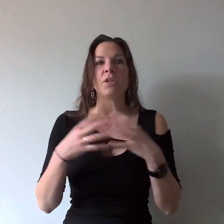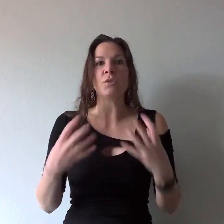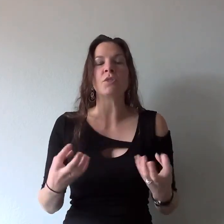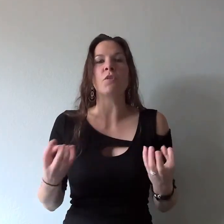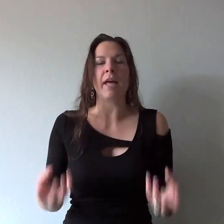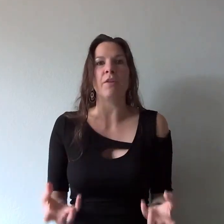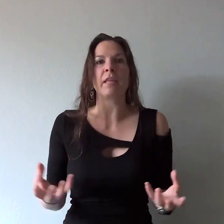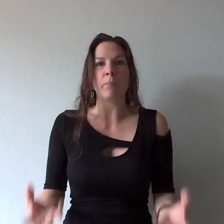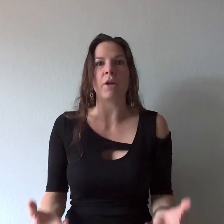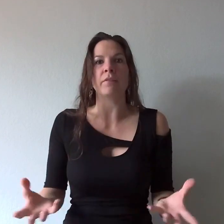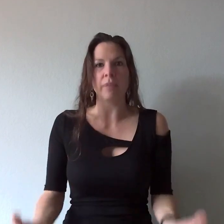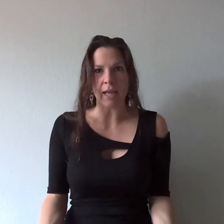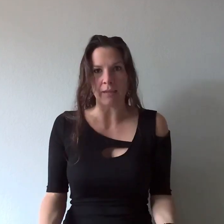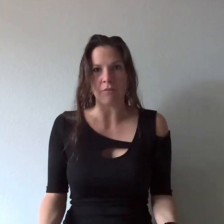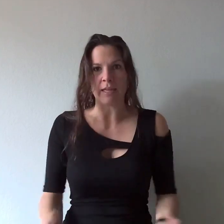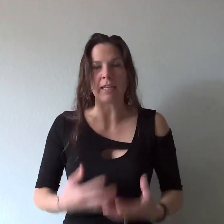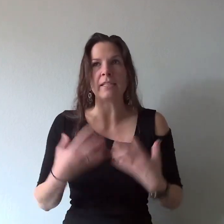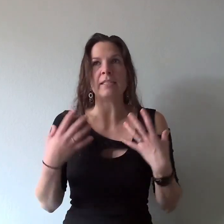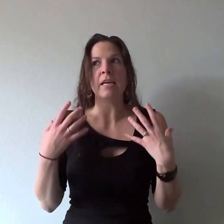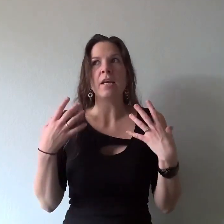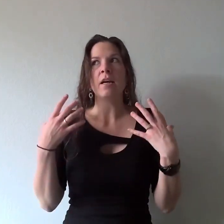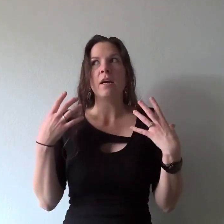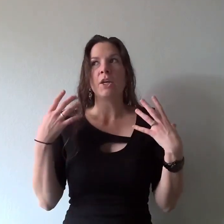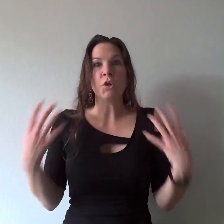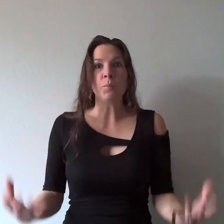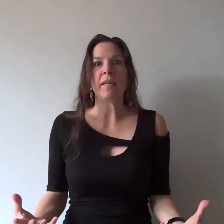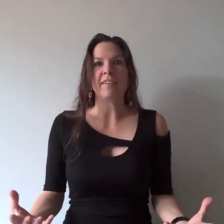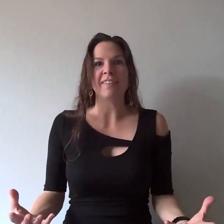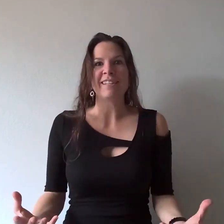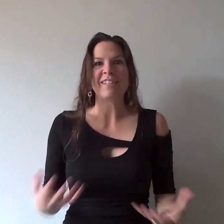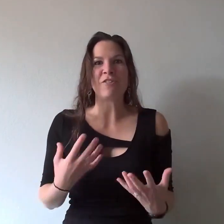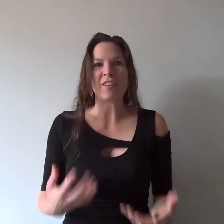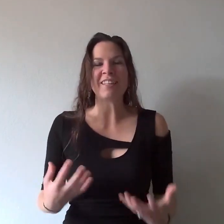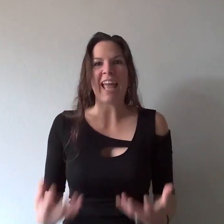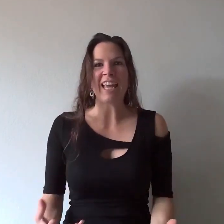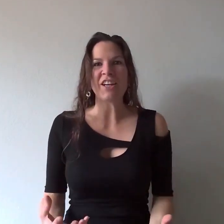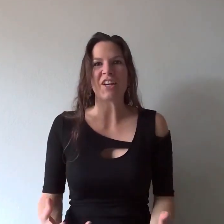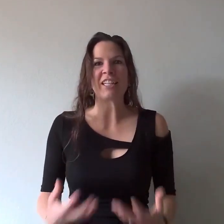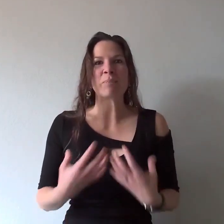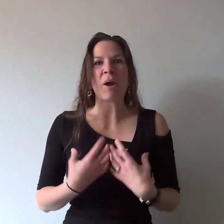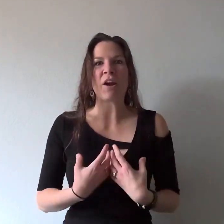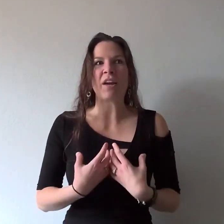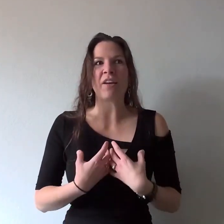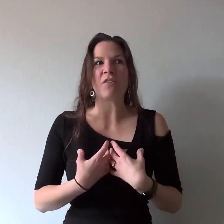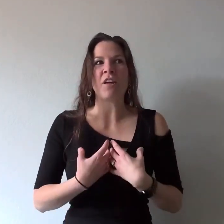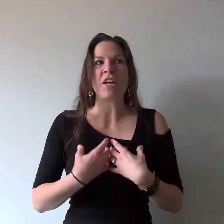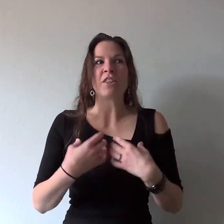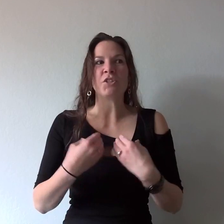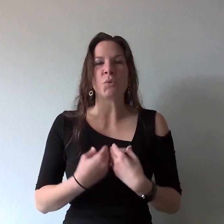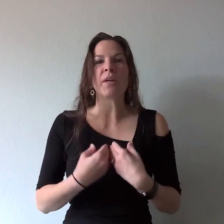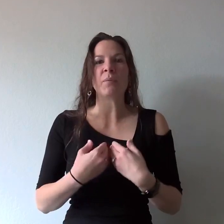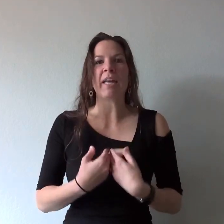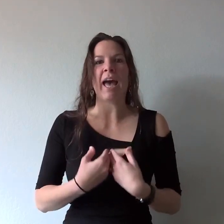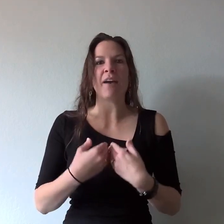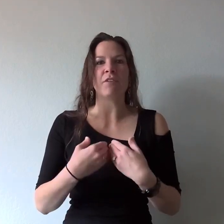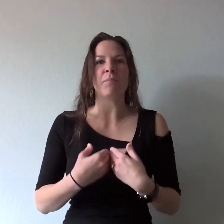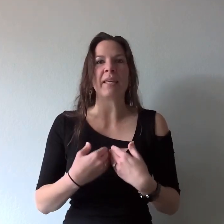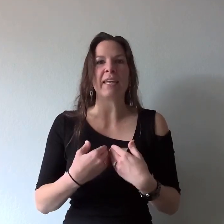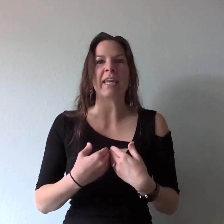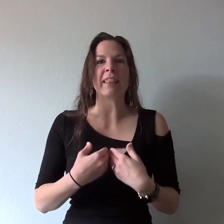useful healthy part of life it is human to feel anger it's part of the joy we have of being in